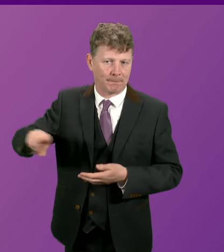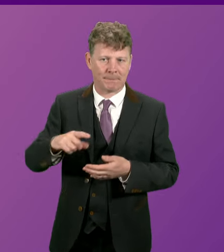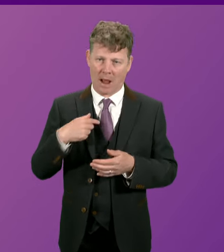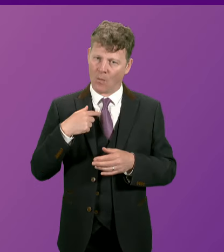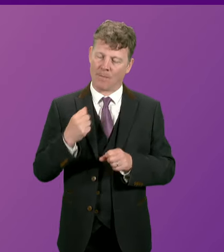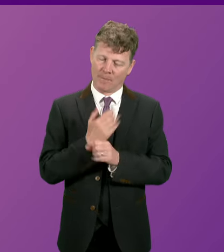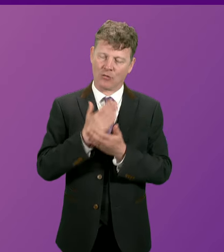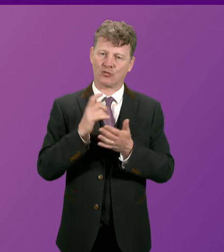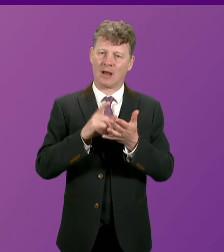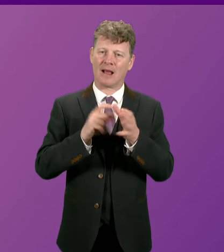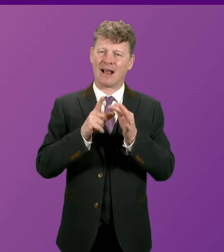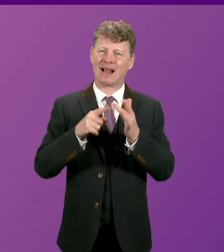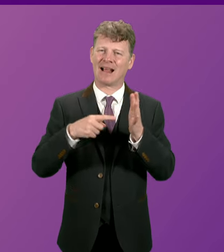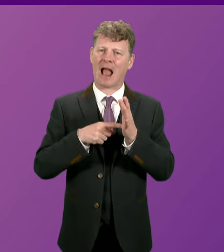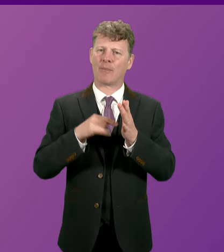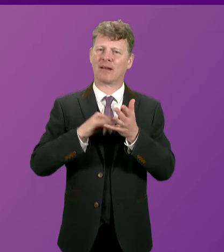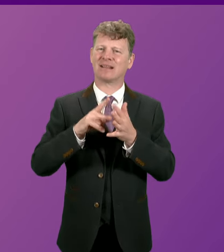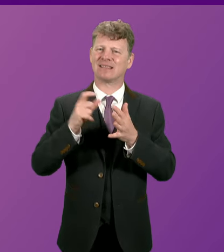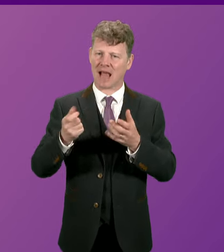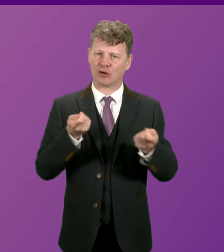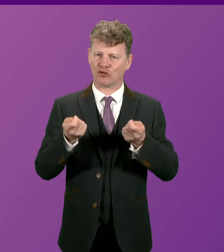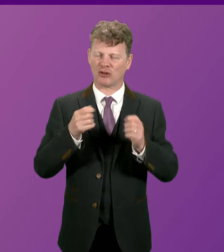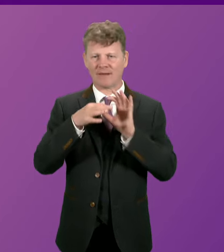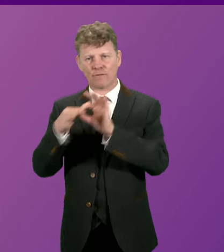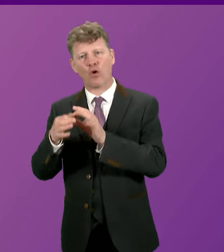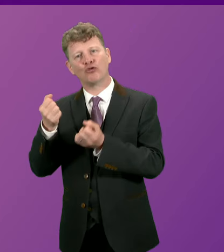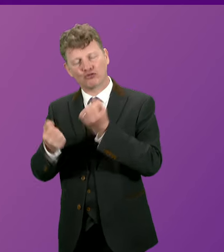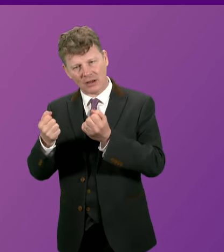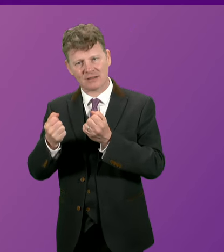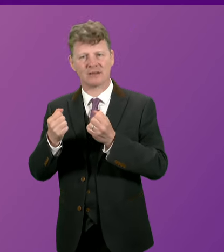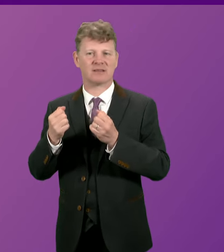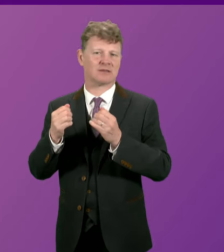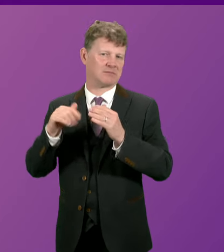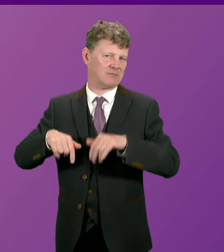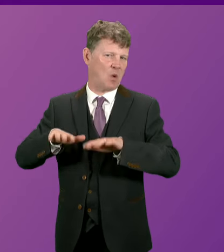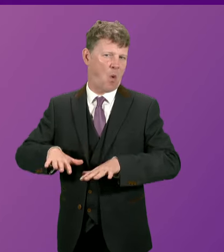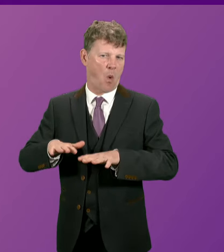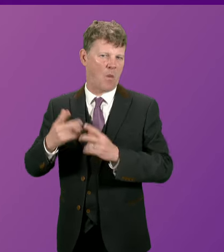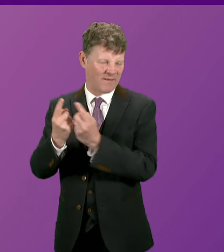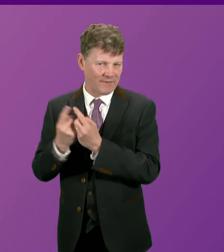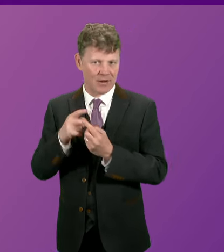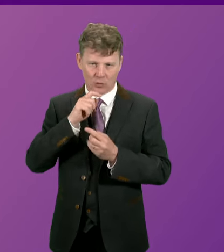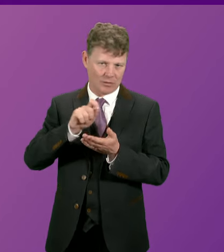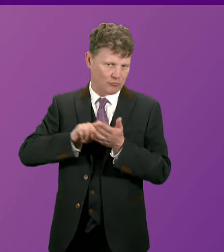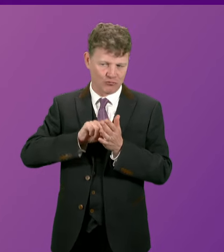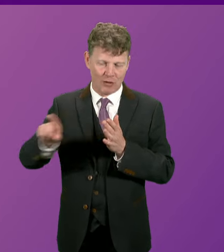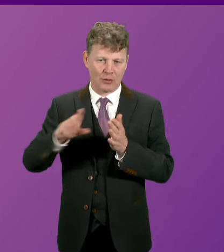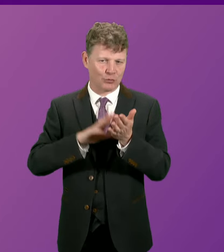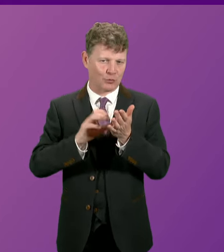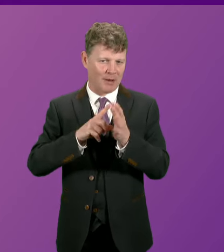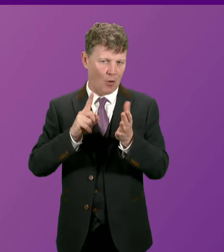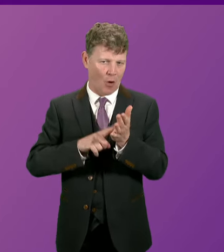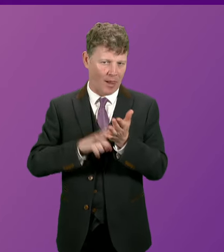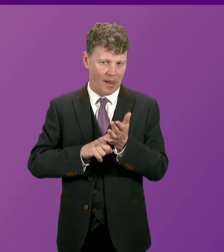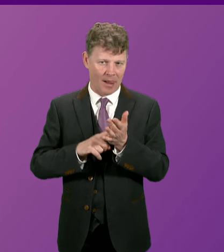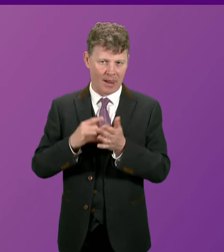the cabinet secretary for justice and home affairs does write to ros mccall with some of the detail in terms of what we can do both working